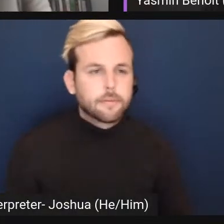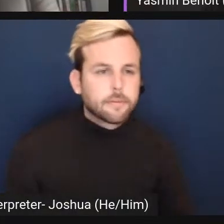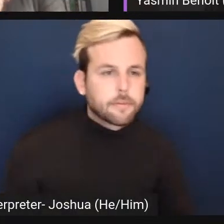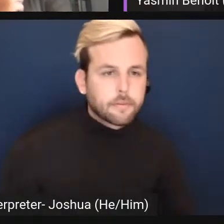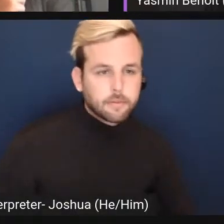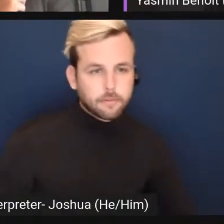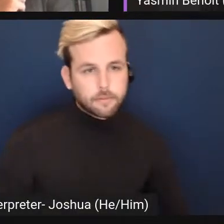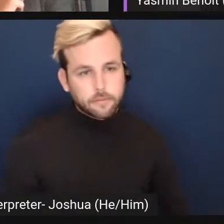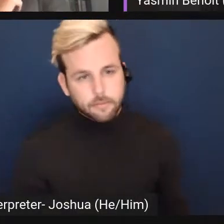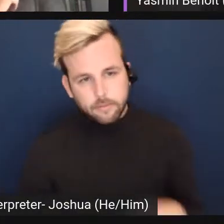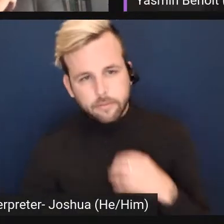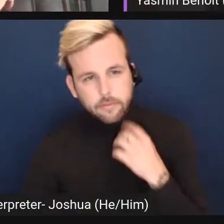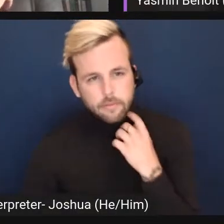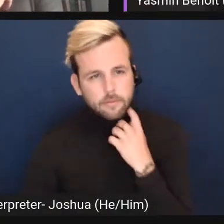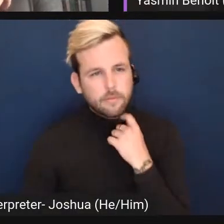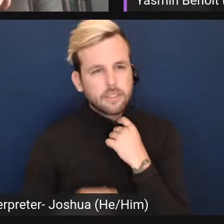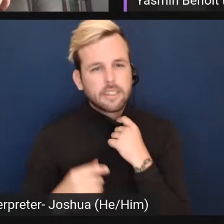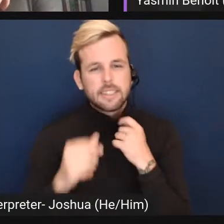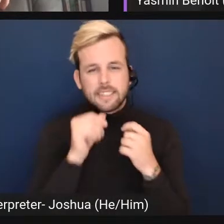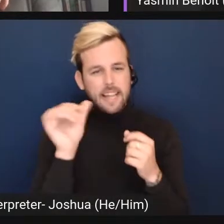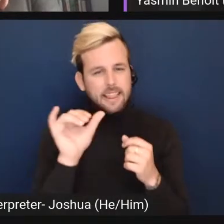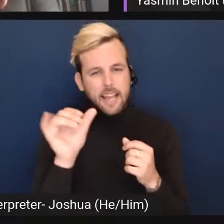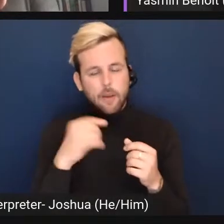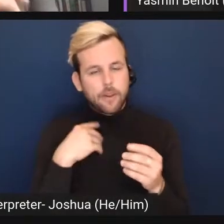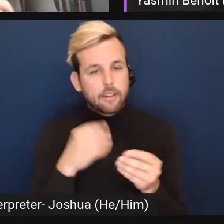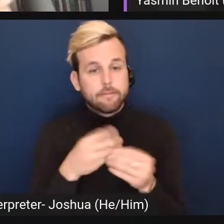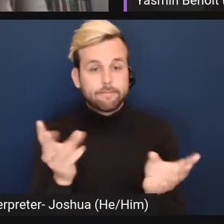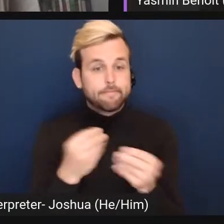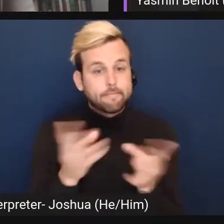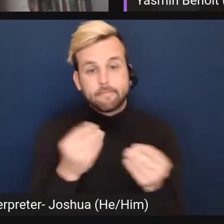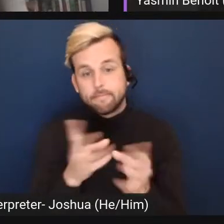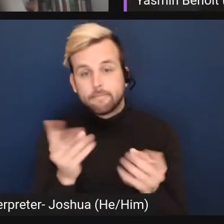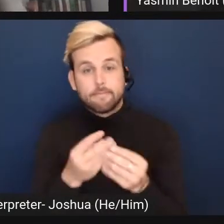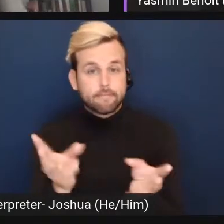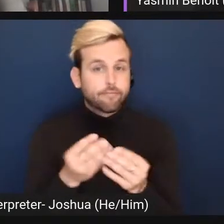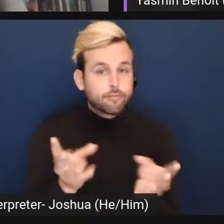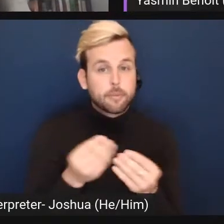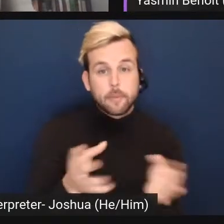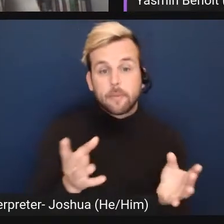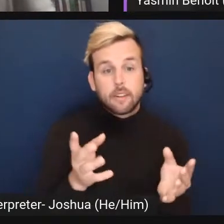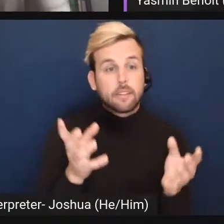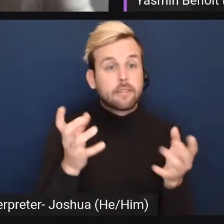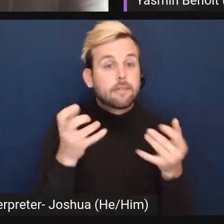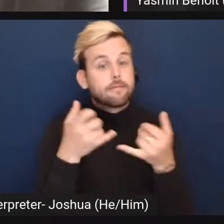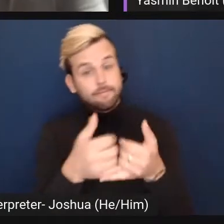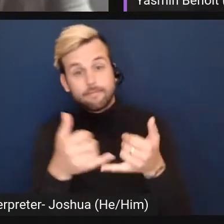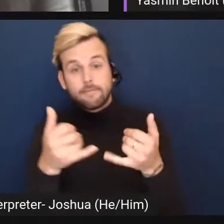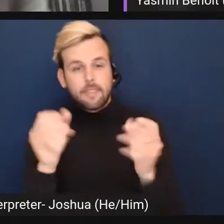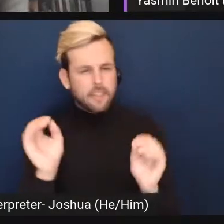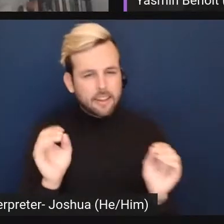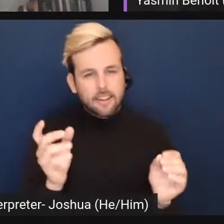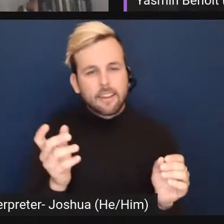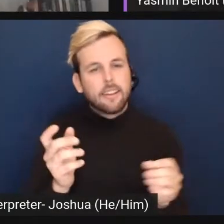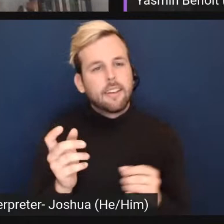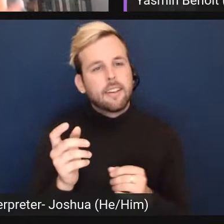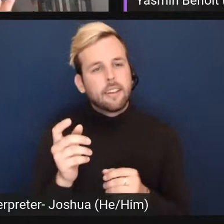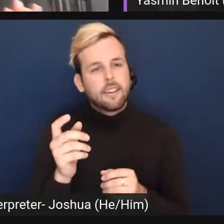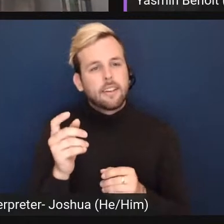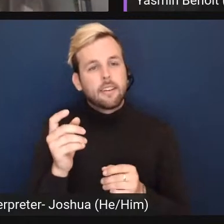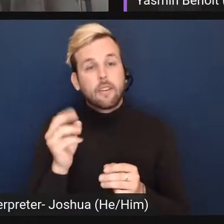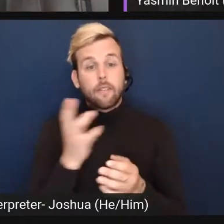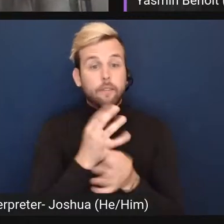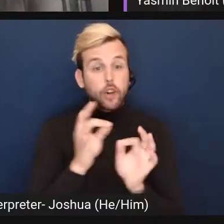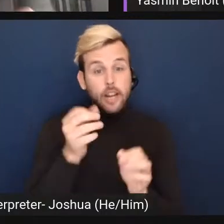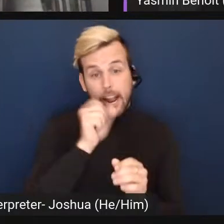like, it's not like we give out free ice cream, right? Like when you identify as asexual. for saying you're asexual. Or free cake.